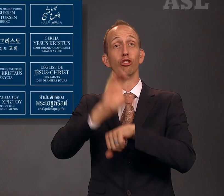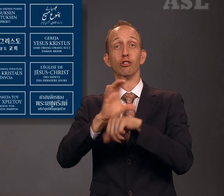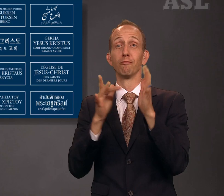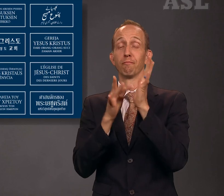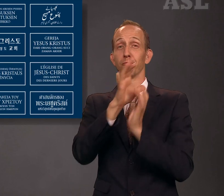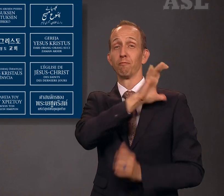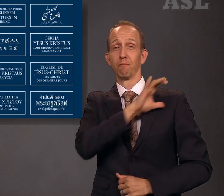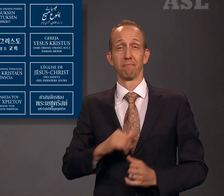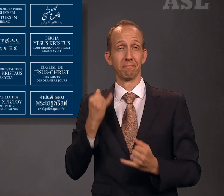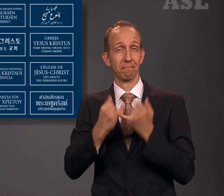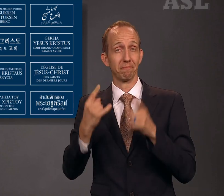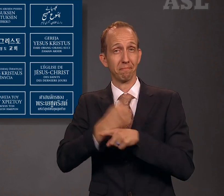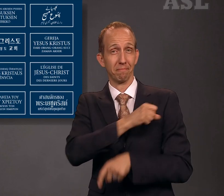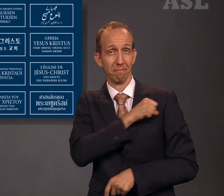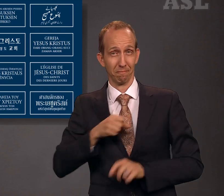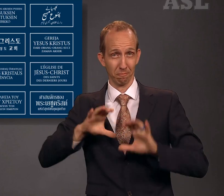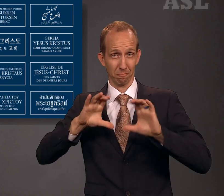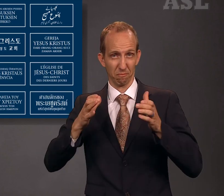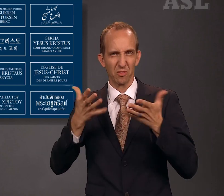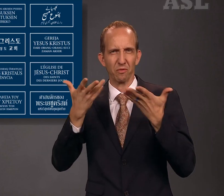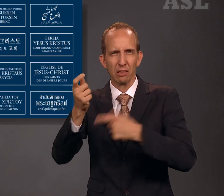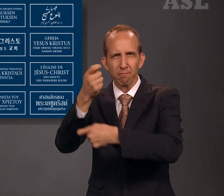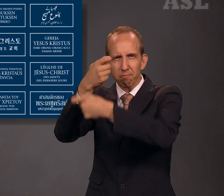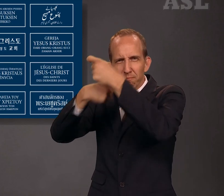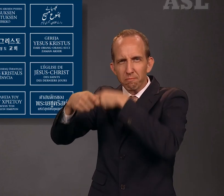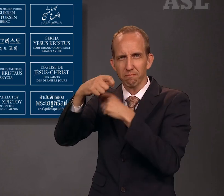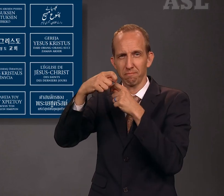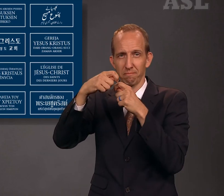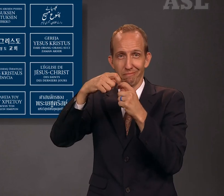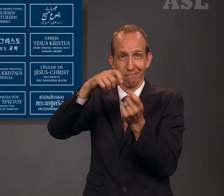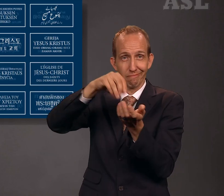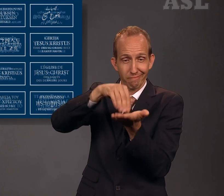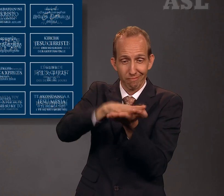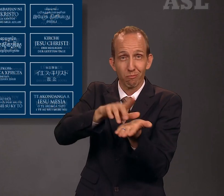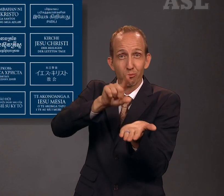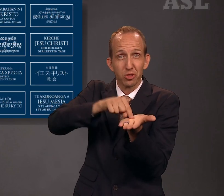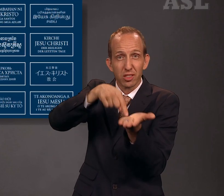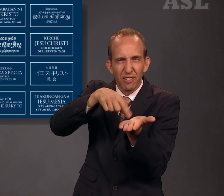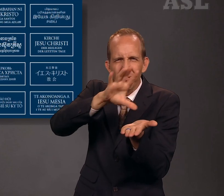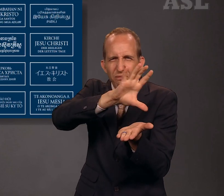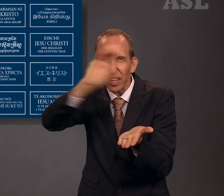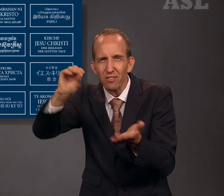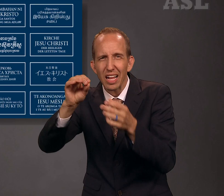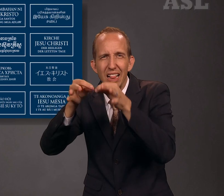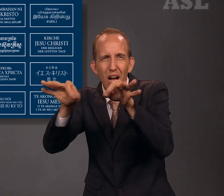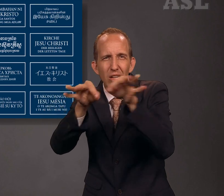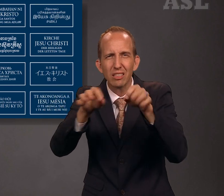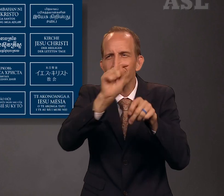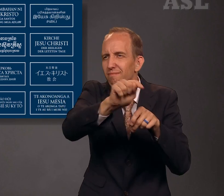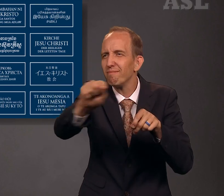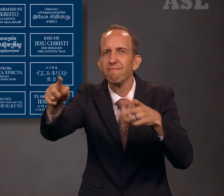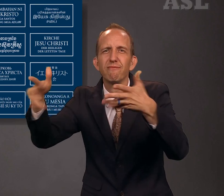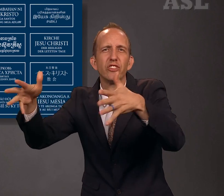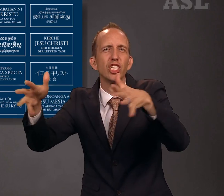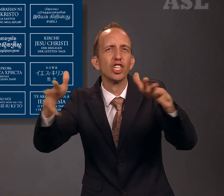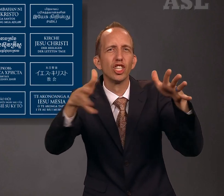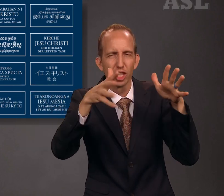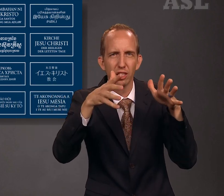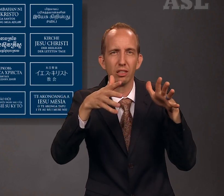Jesus Christ of Latter-day Saints has been adapted in more than 50 languages. New domain names have